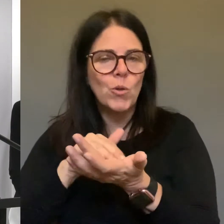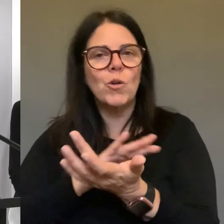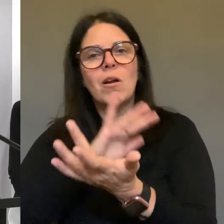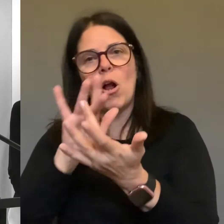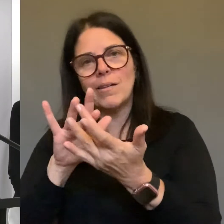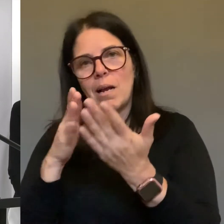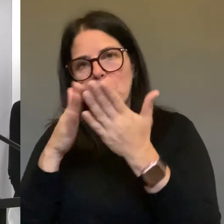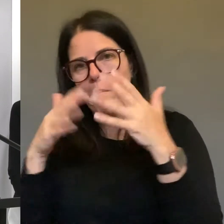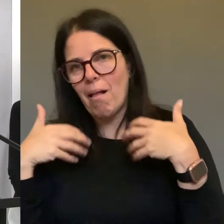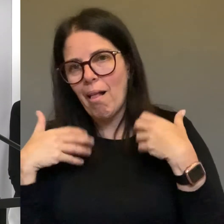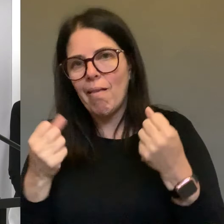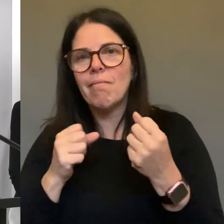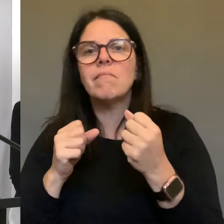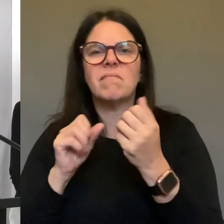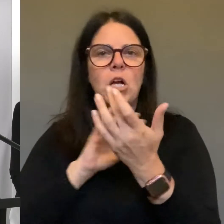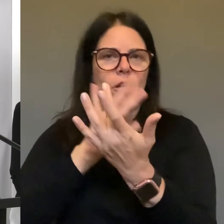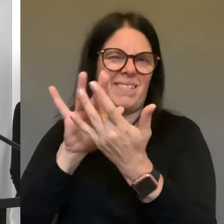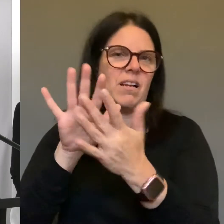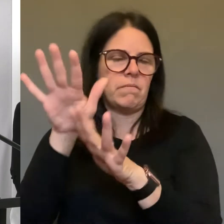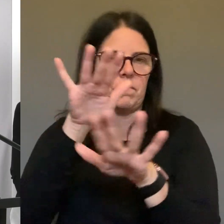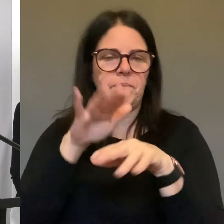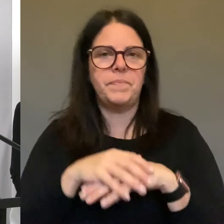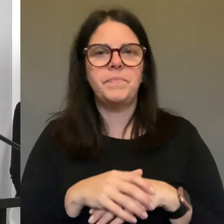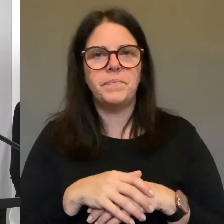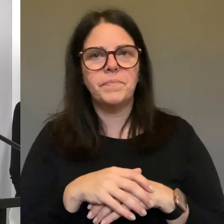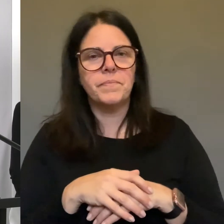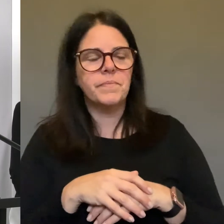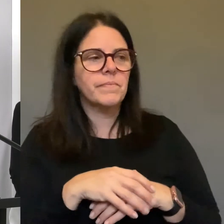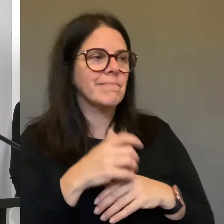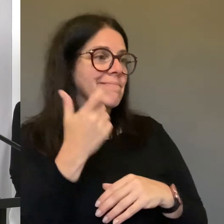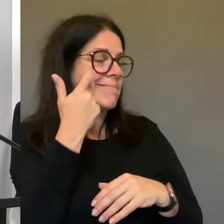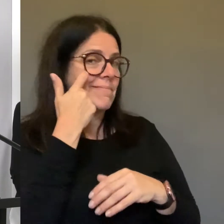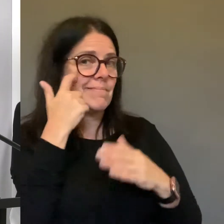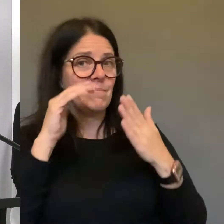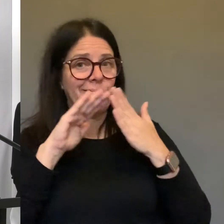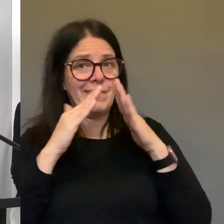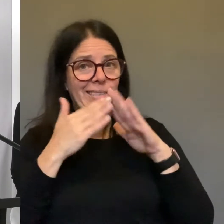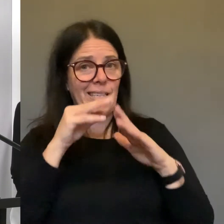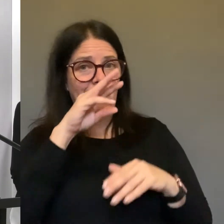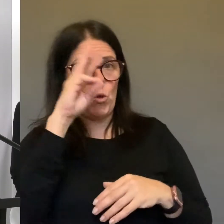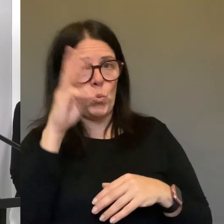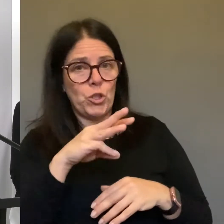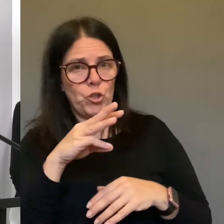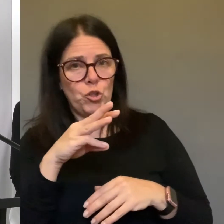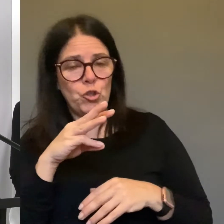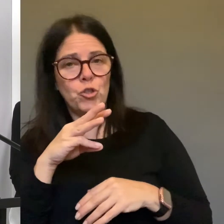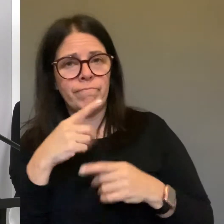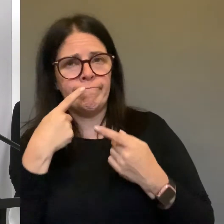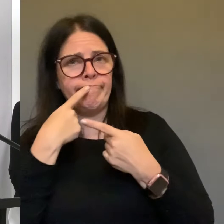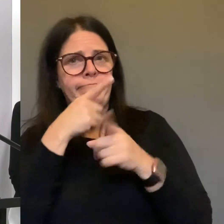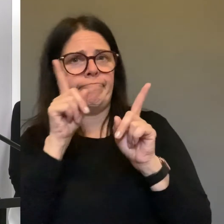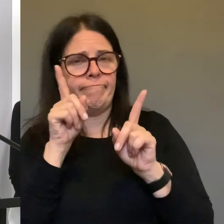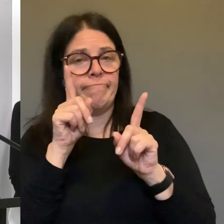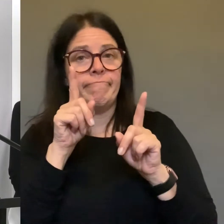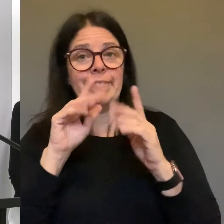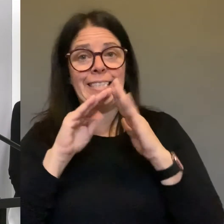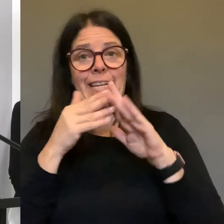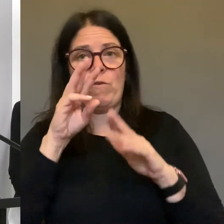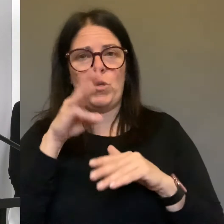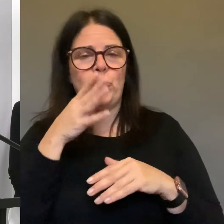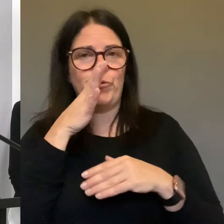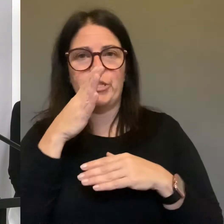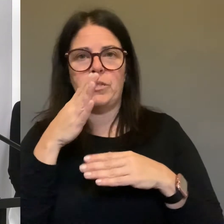CTV. The city announced that they'll be suspending transit Windsor starting on Sunday. Given that a lot of people use public